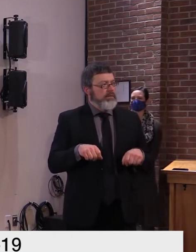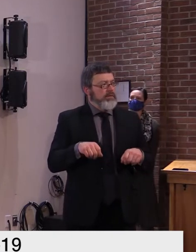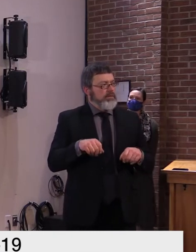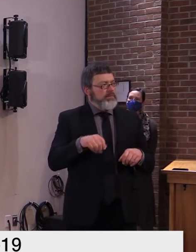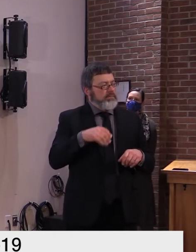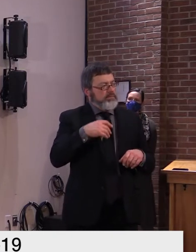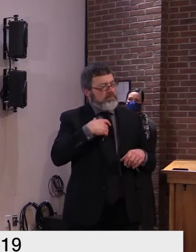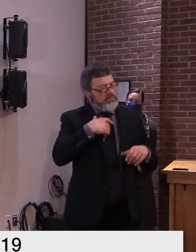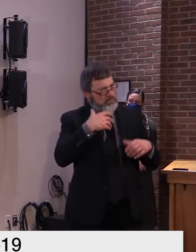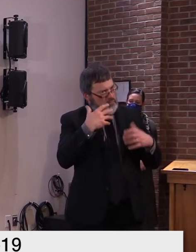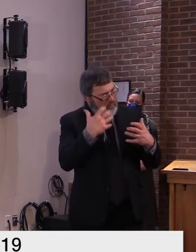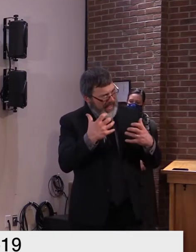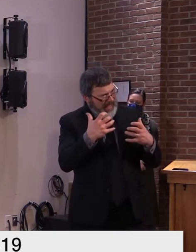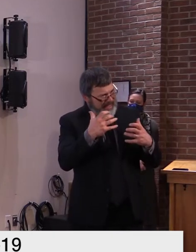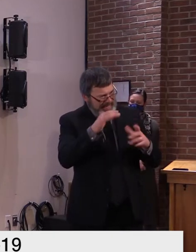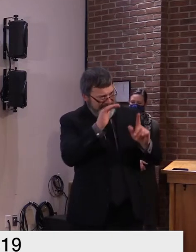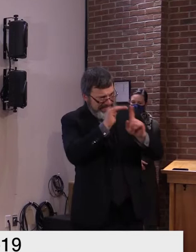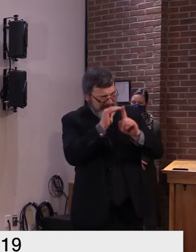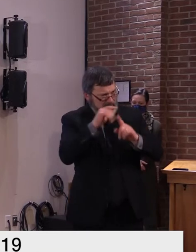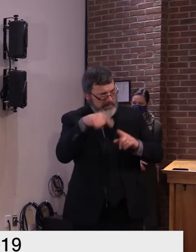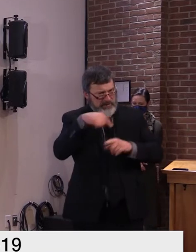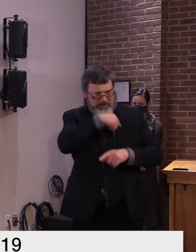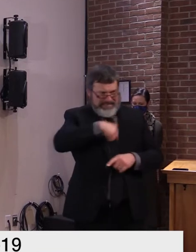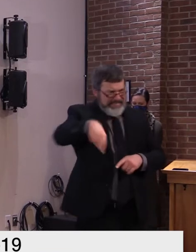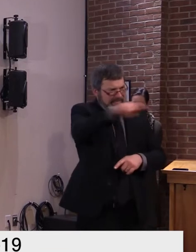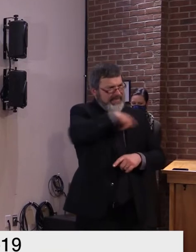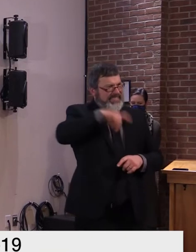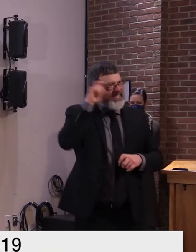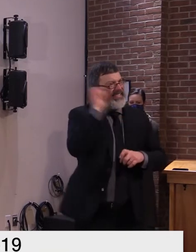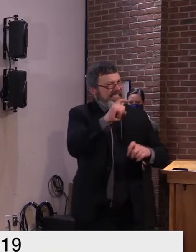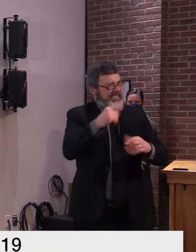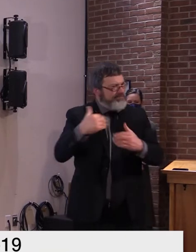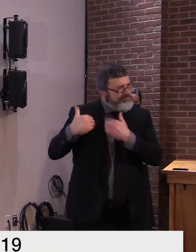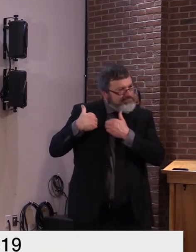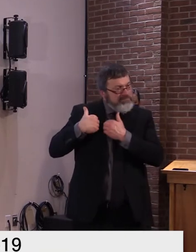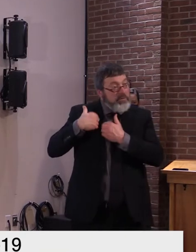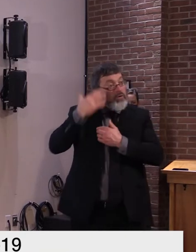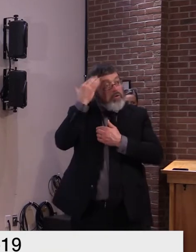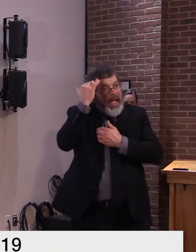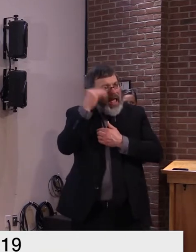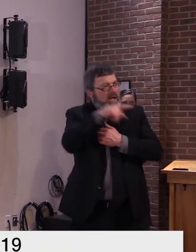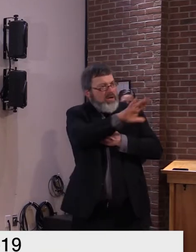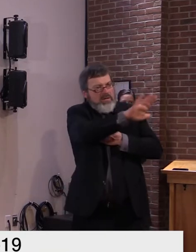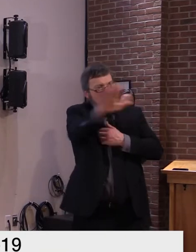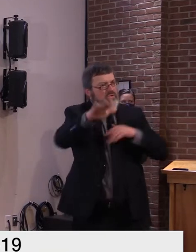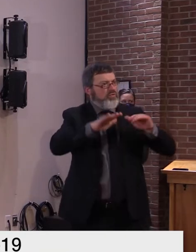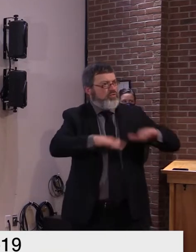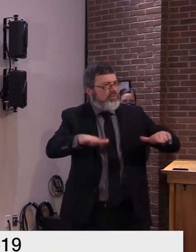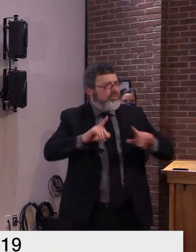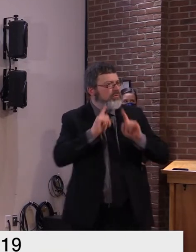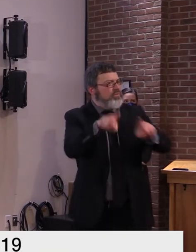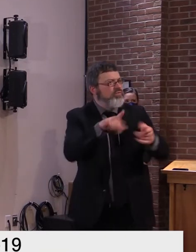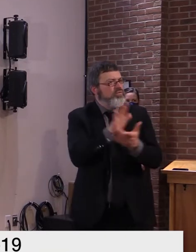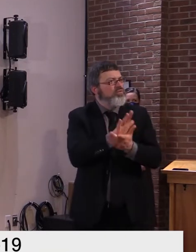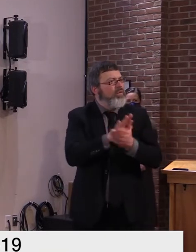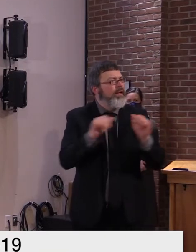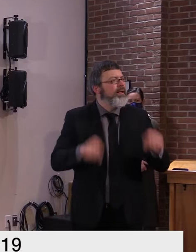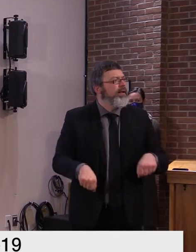keeping our workers at workplaces and our economy thriving and reducing illnesses